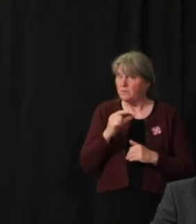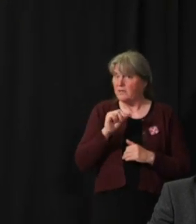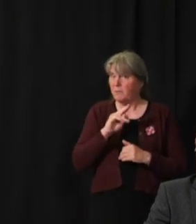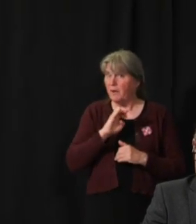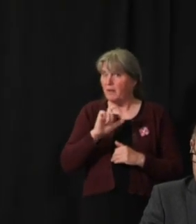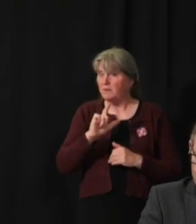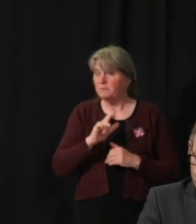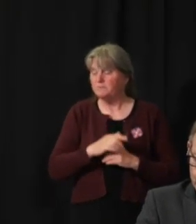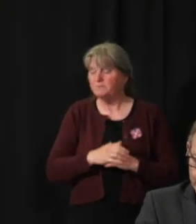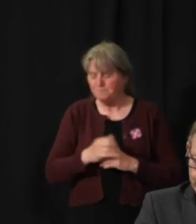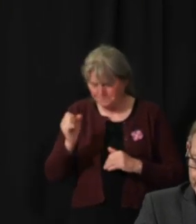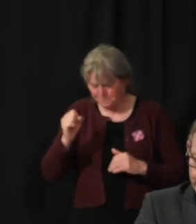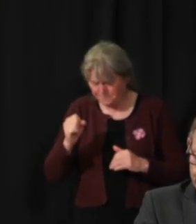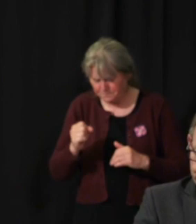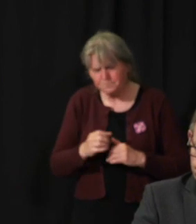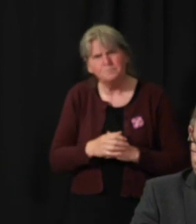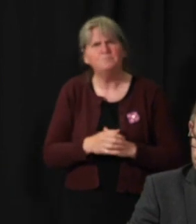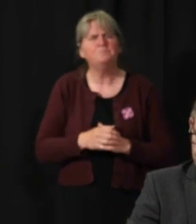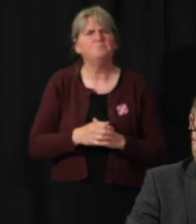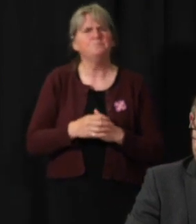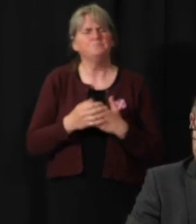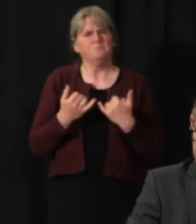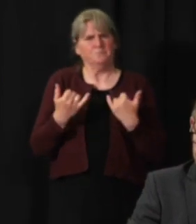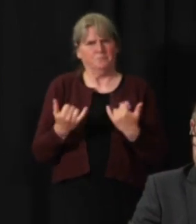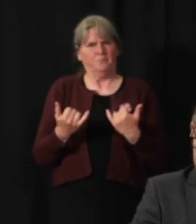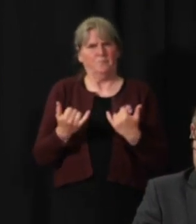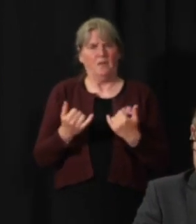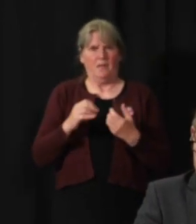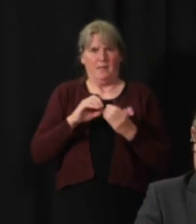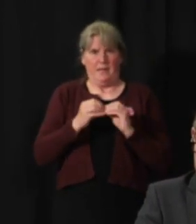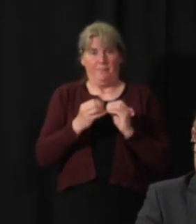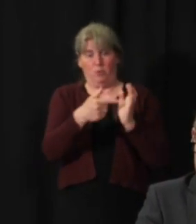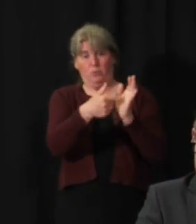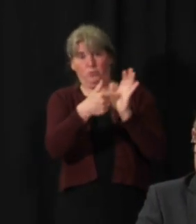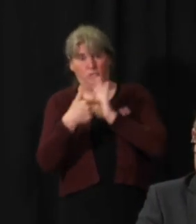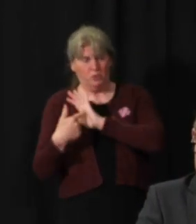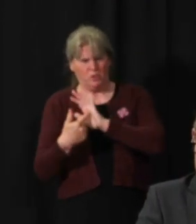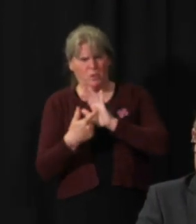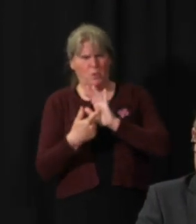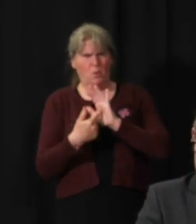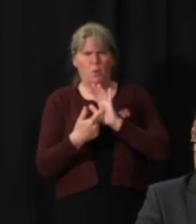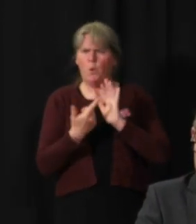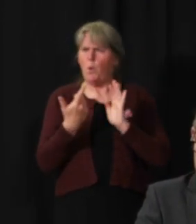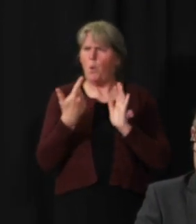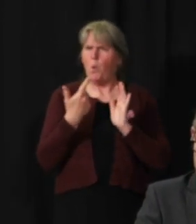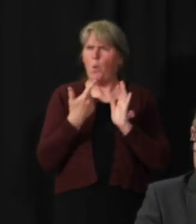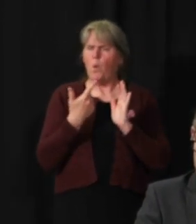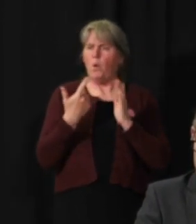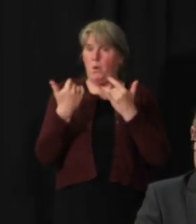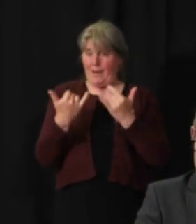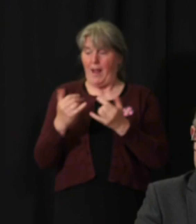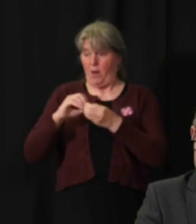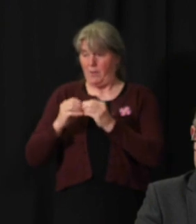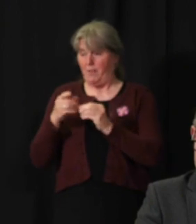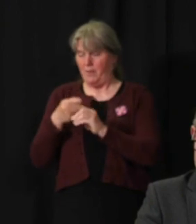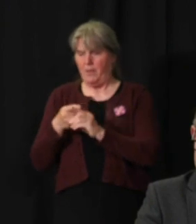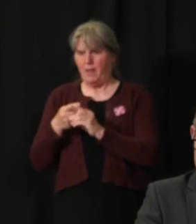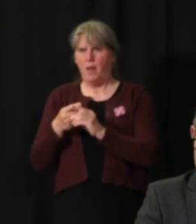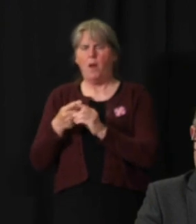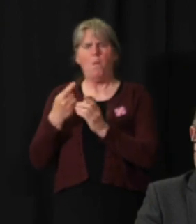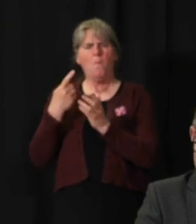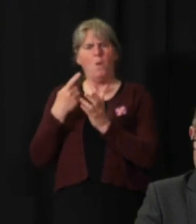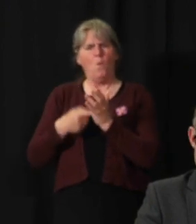Yeah, I'm wondering, so now that we're looking at these numbers, what is the value in looking back at what could have happened